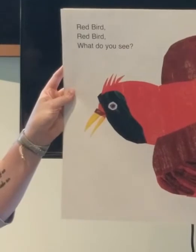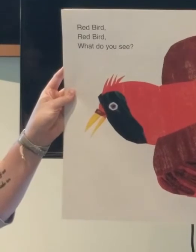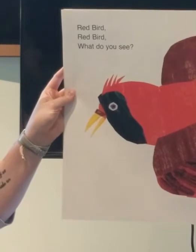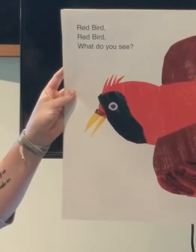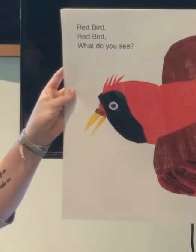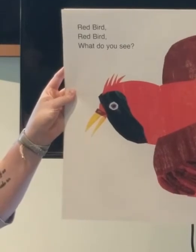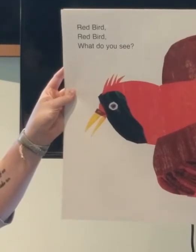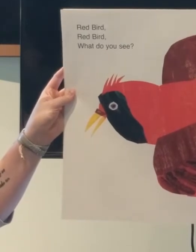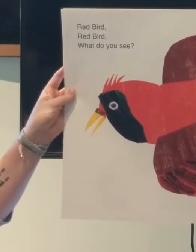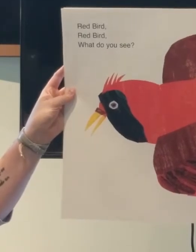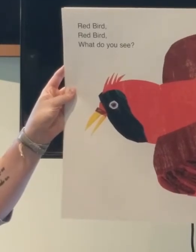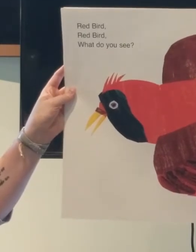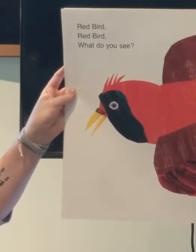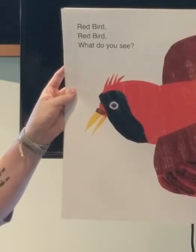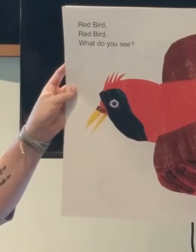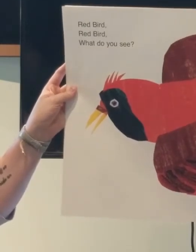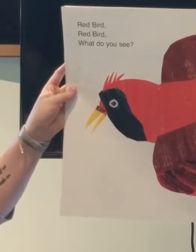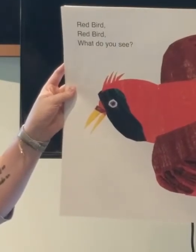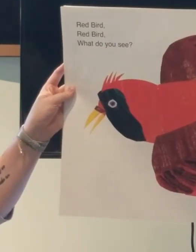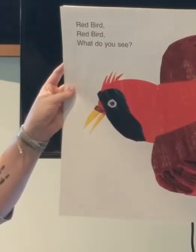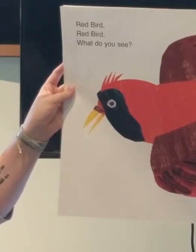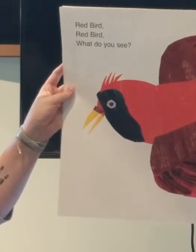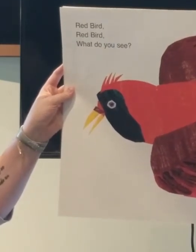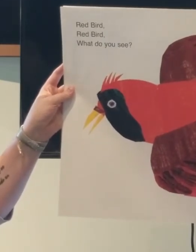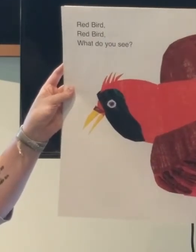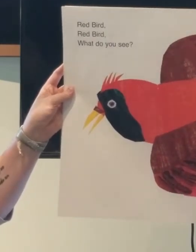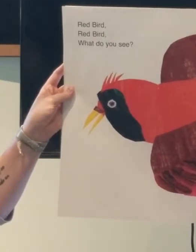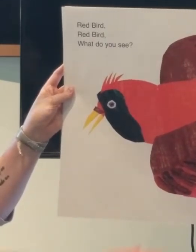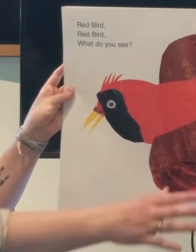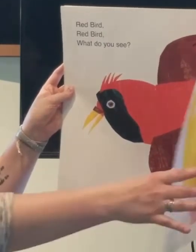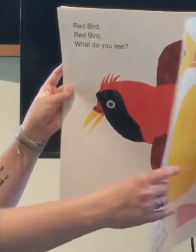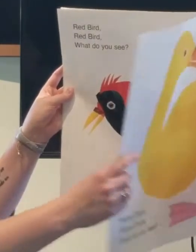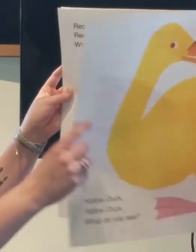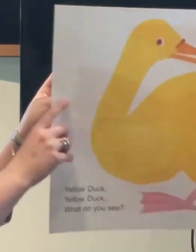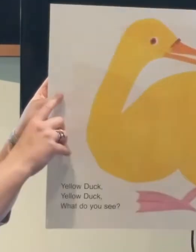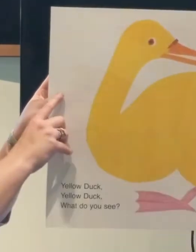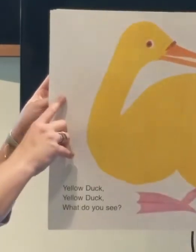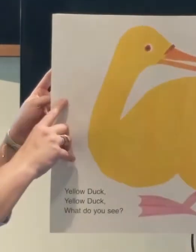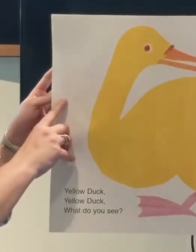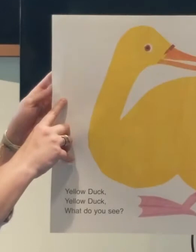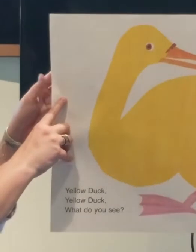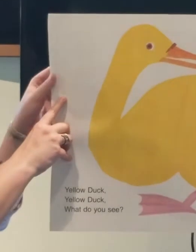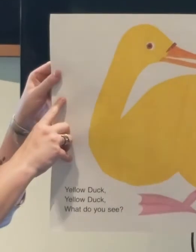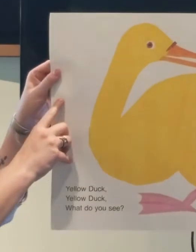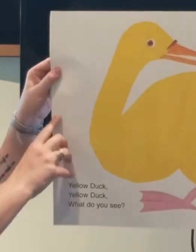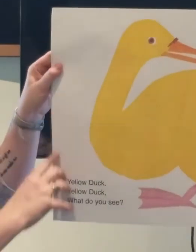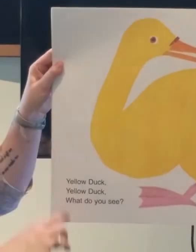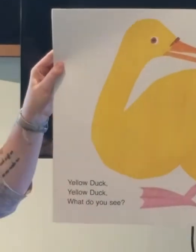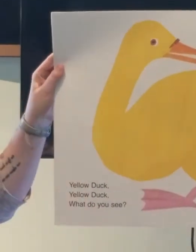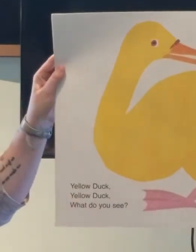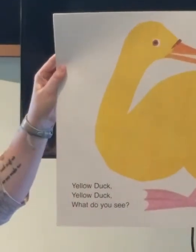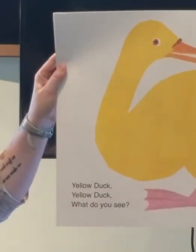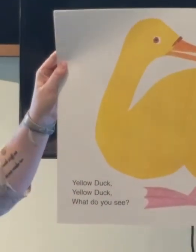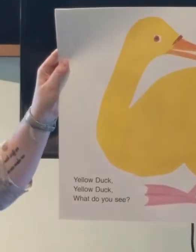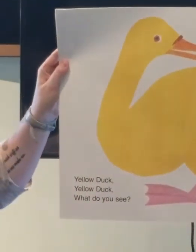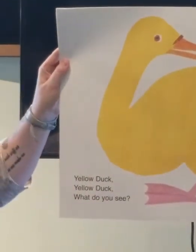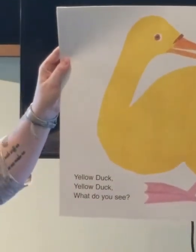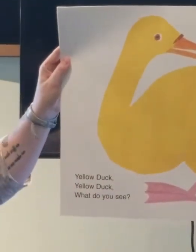see a yellow duck looking at me. Yellow duck, yellow duck, yellow do